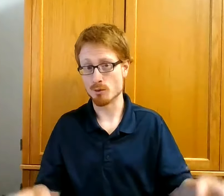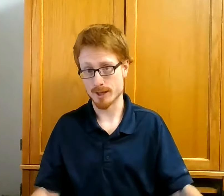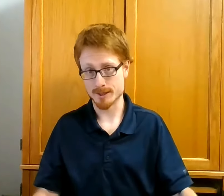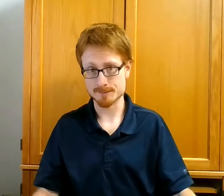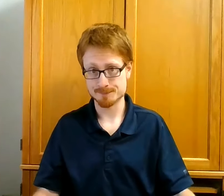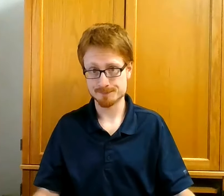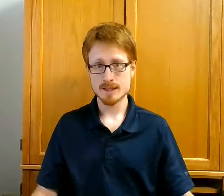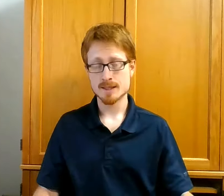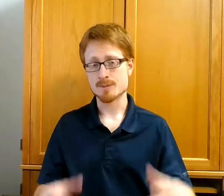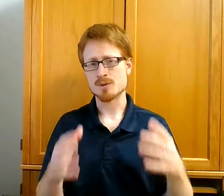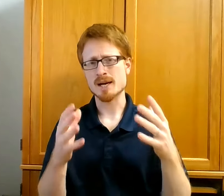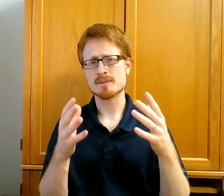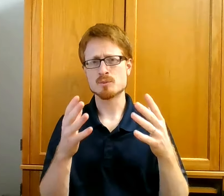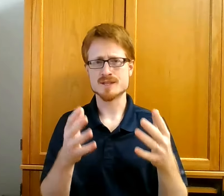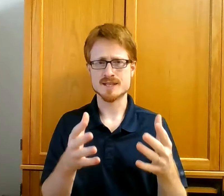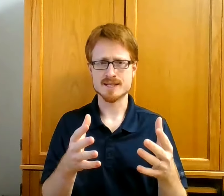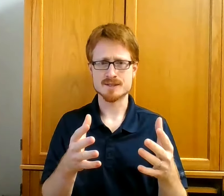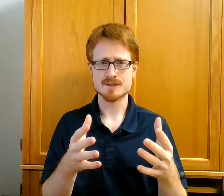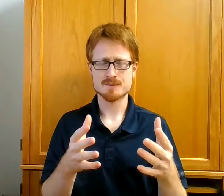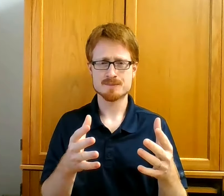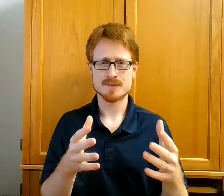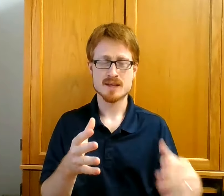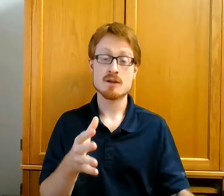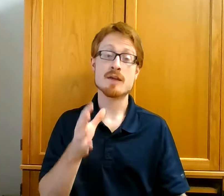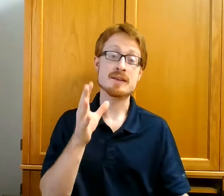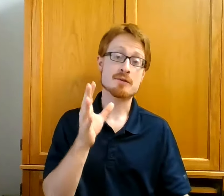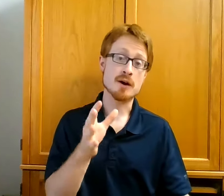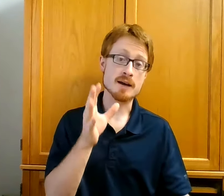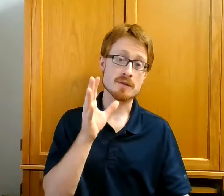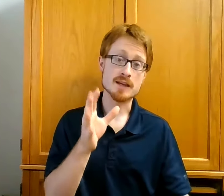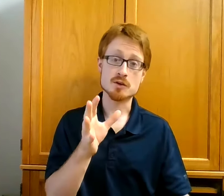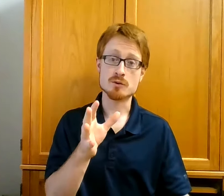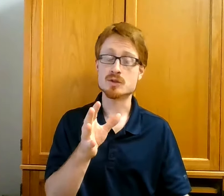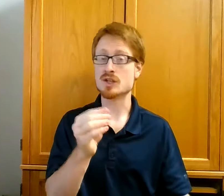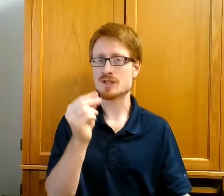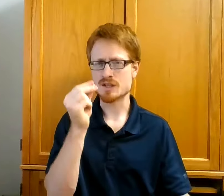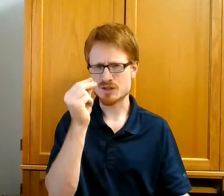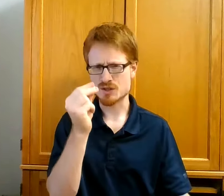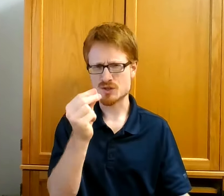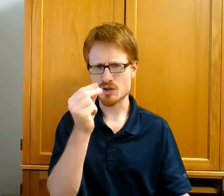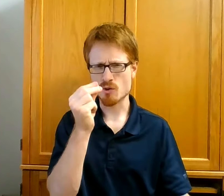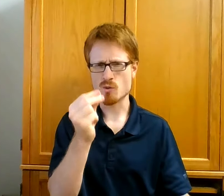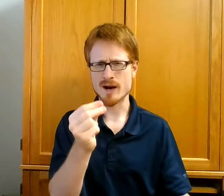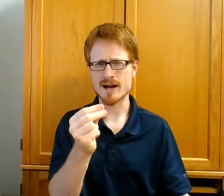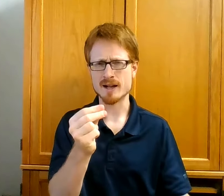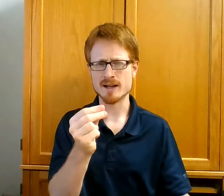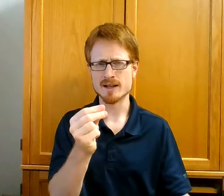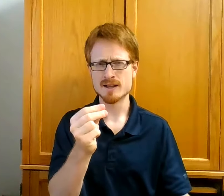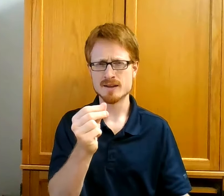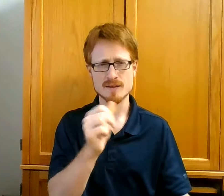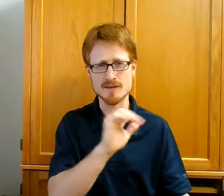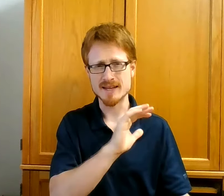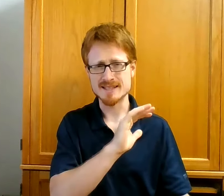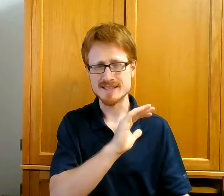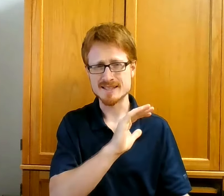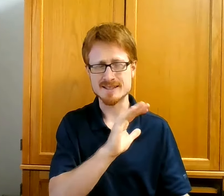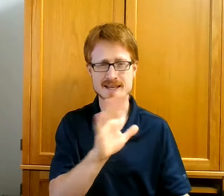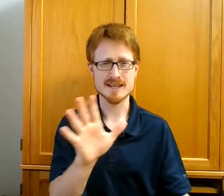way. The problem was this. They thought they knew Jesus so well that they didn't take